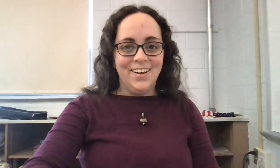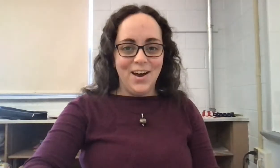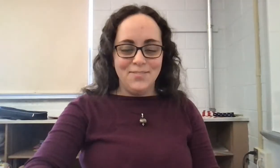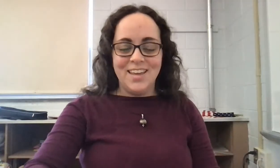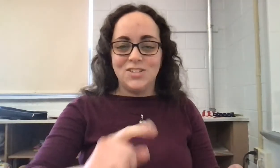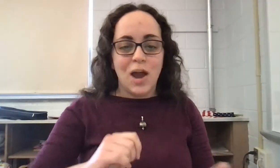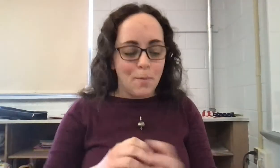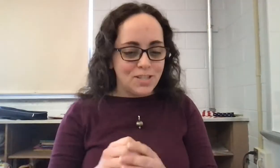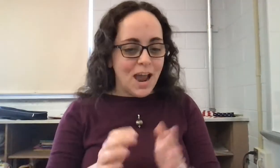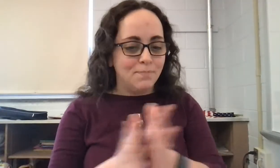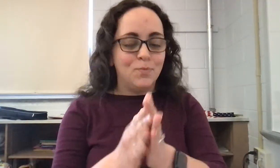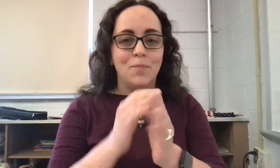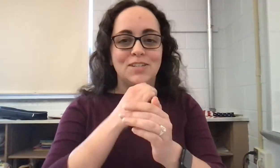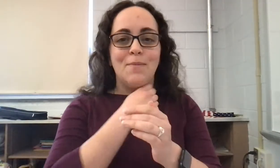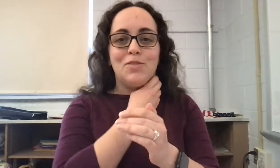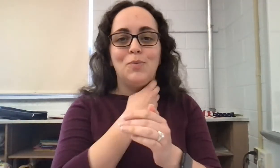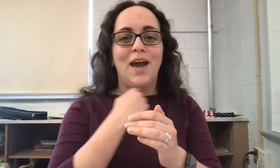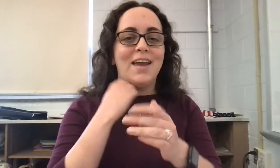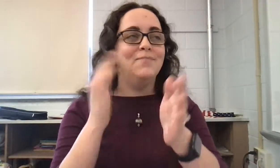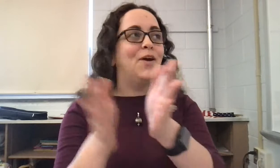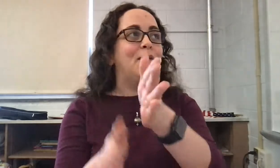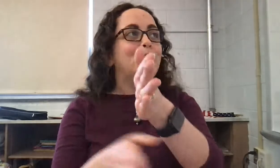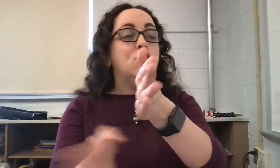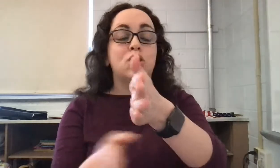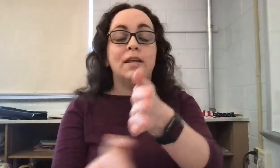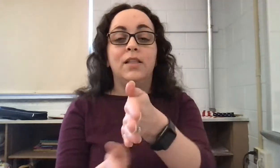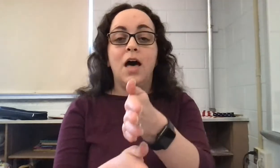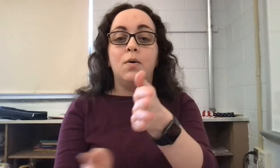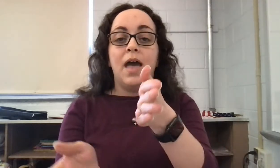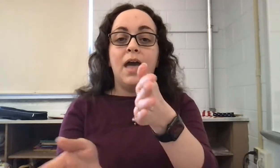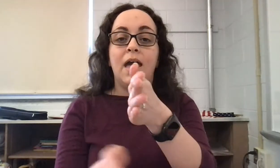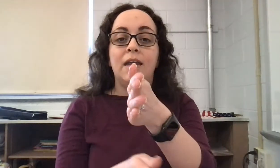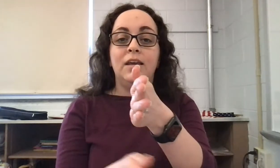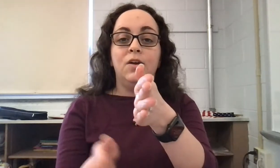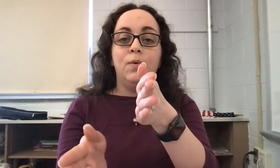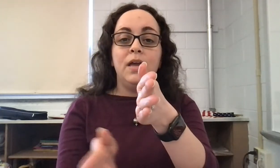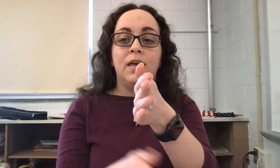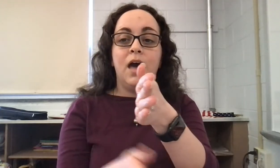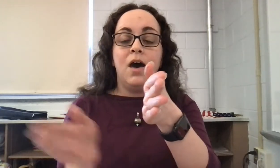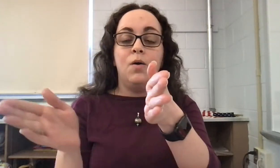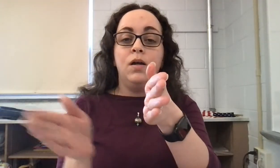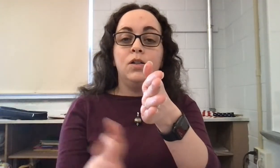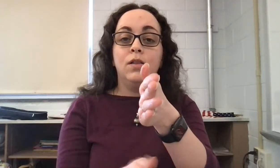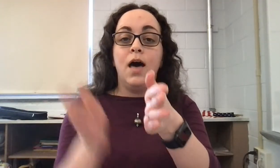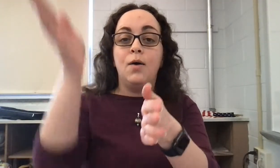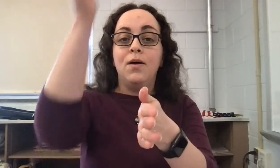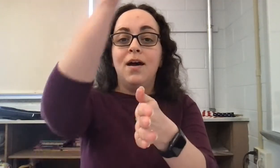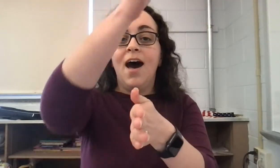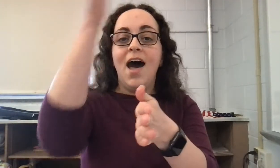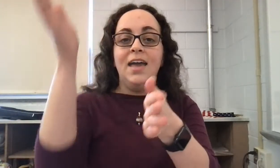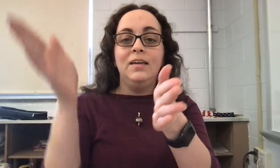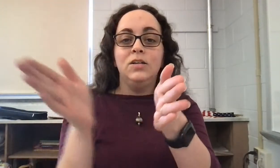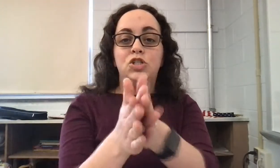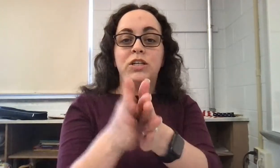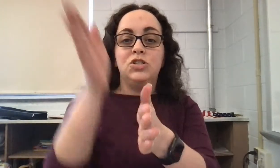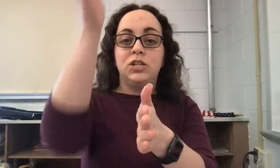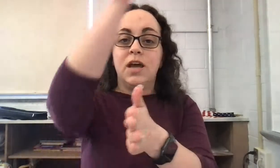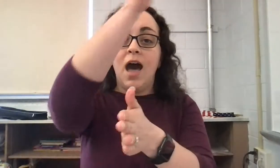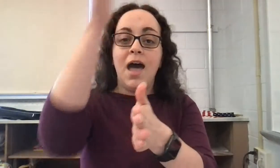Oh man, let's try it one more time. One more time. I think we got it. All right. Starting low and here we go. Low, high, chicka, chicka, high,